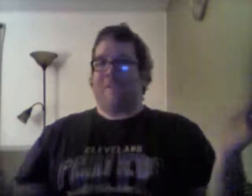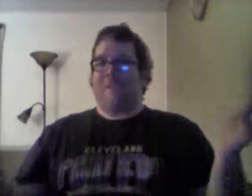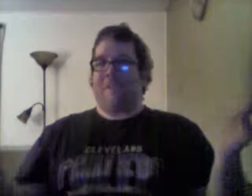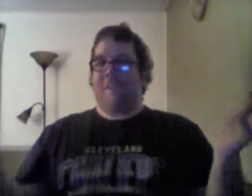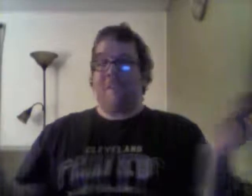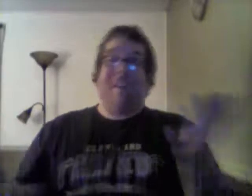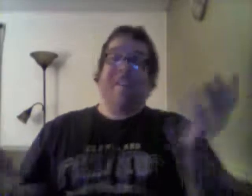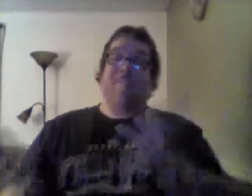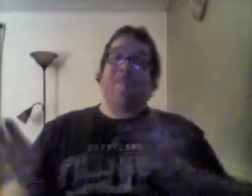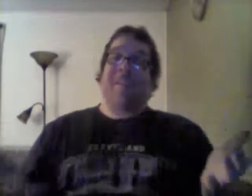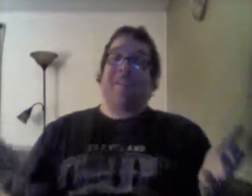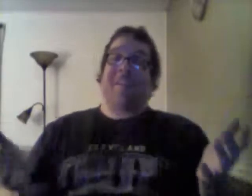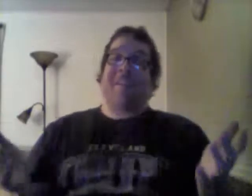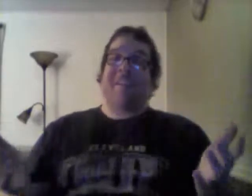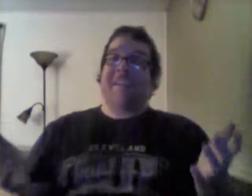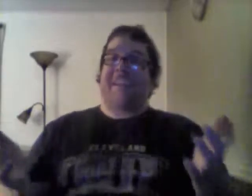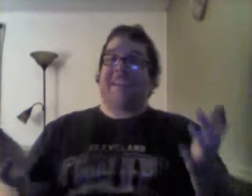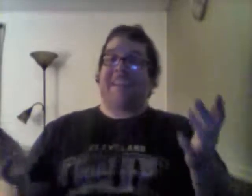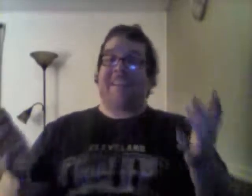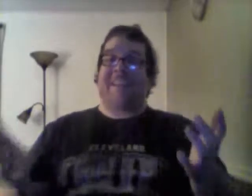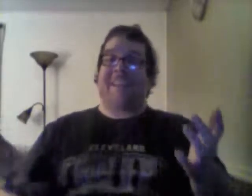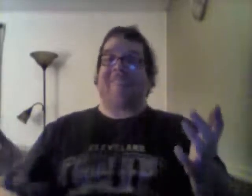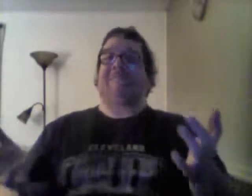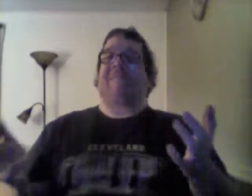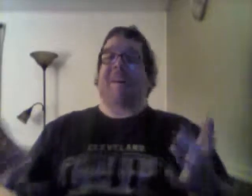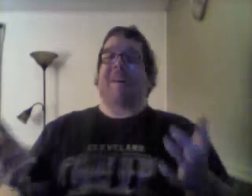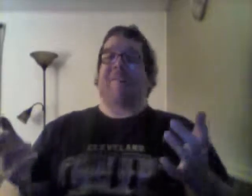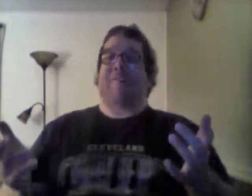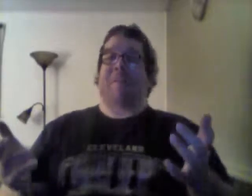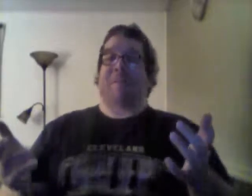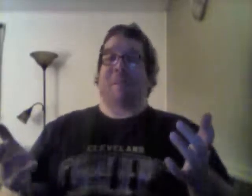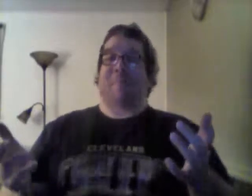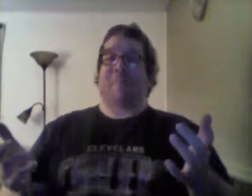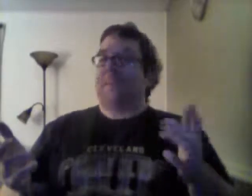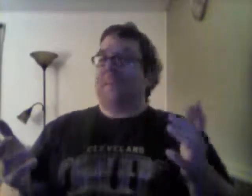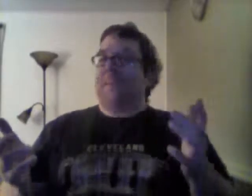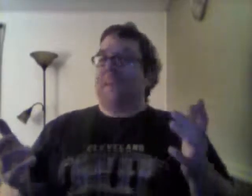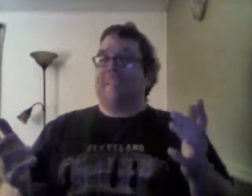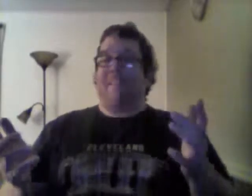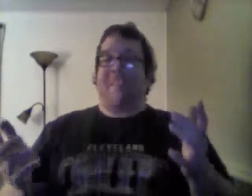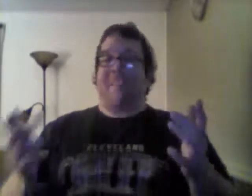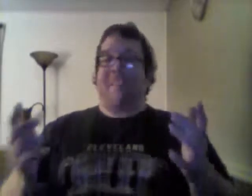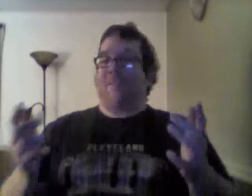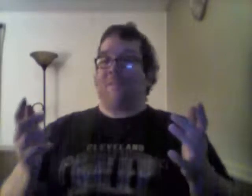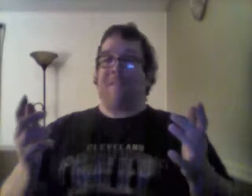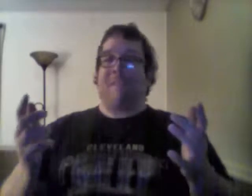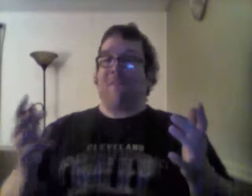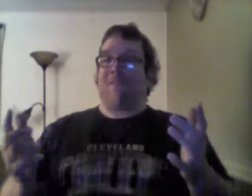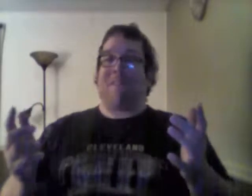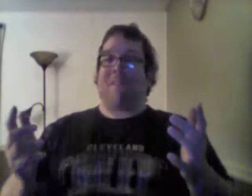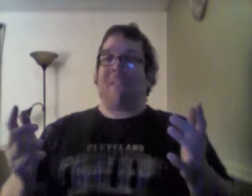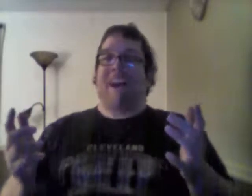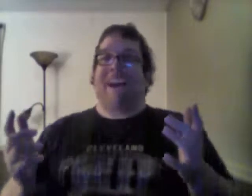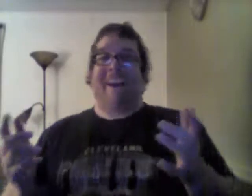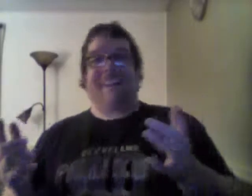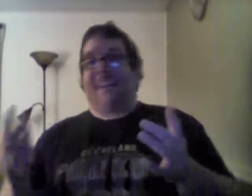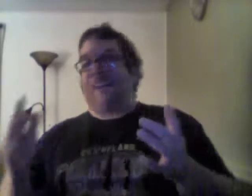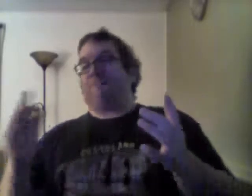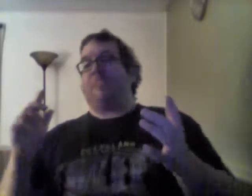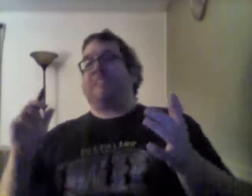where it's going to go. And it's pretty good. Like said, these characters are awful fucking people. And you're like, dude, I want to see these fuckers die. I hope these